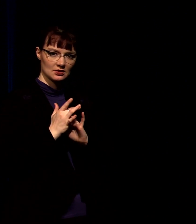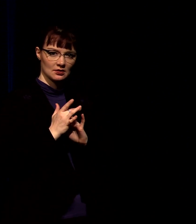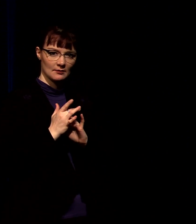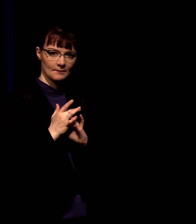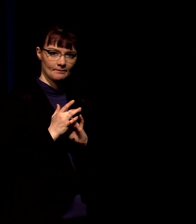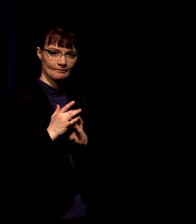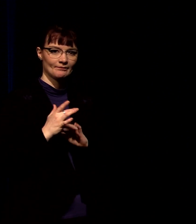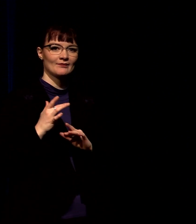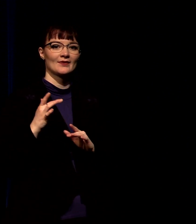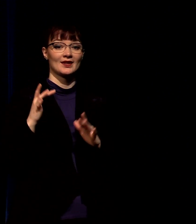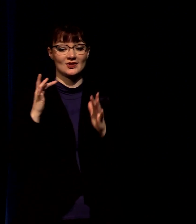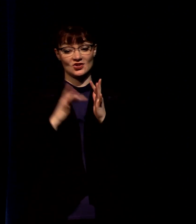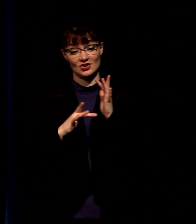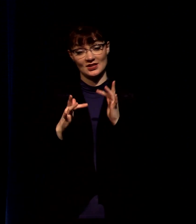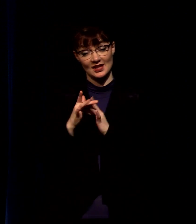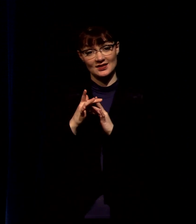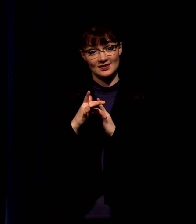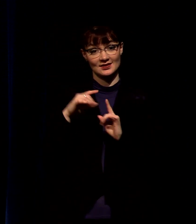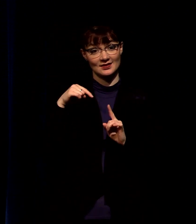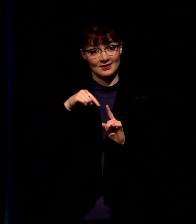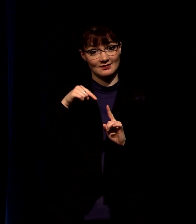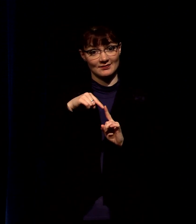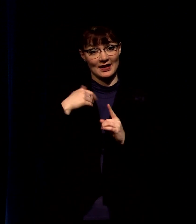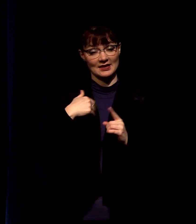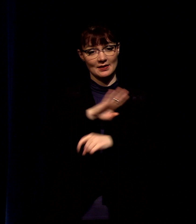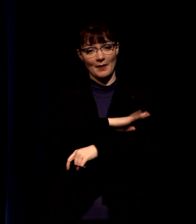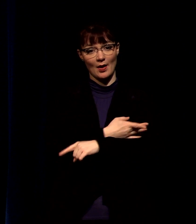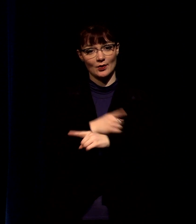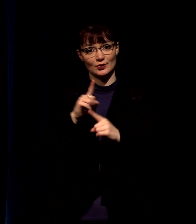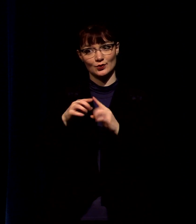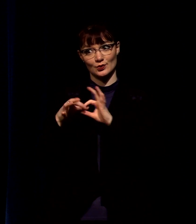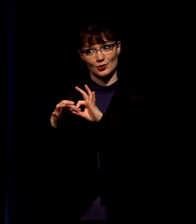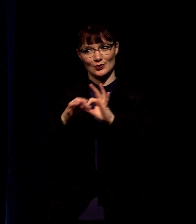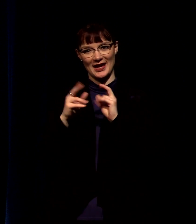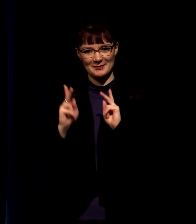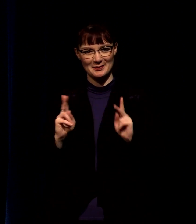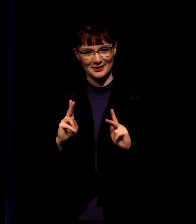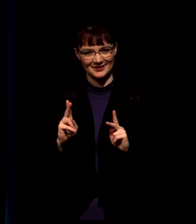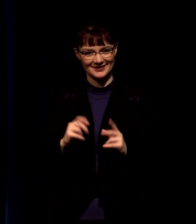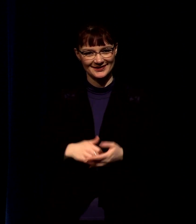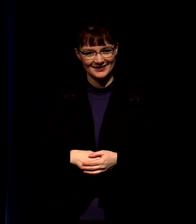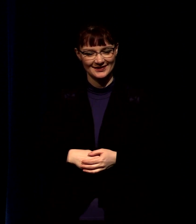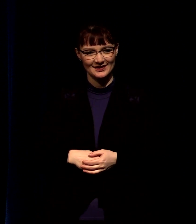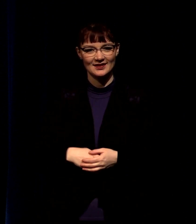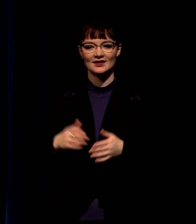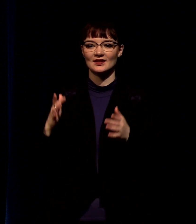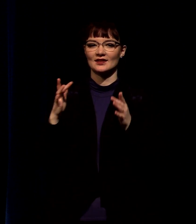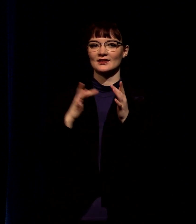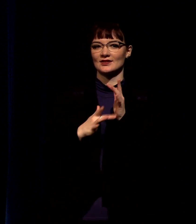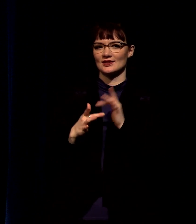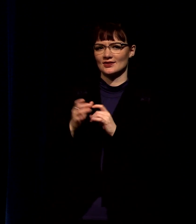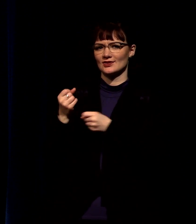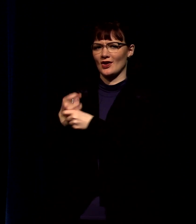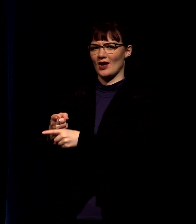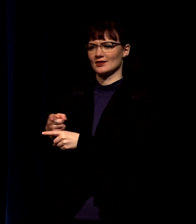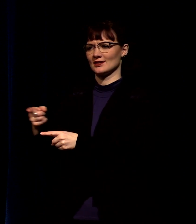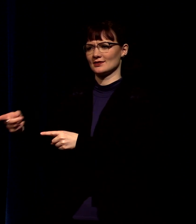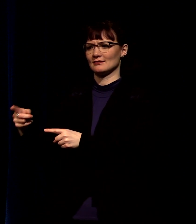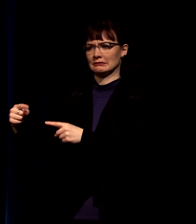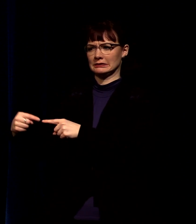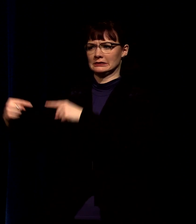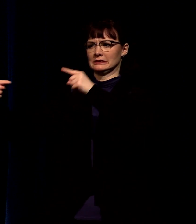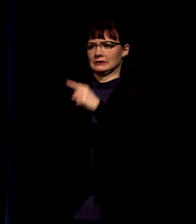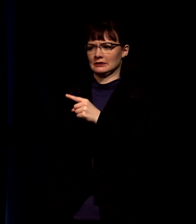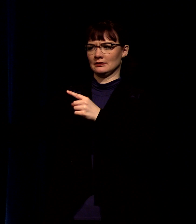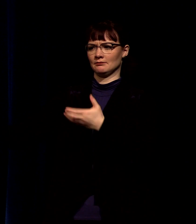power to unite people it's pretty unbelievable he brings these two extreme political camps